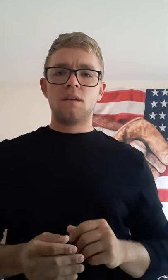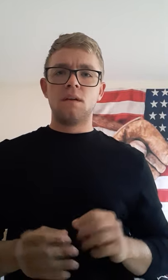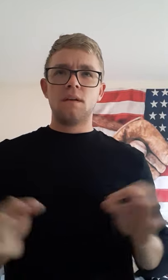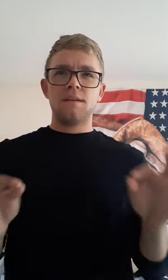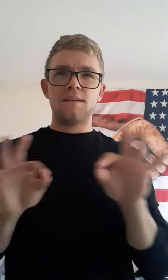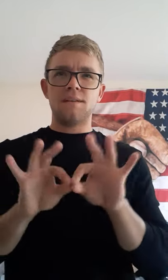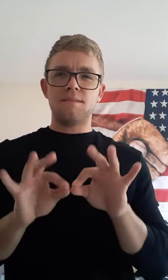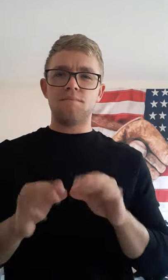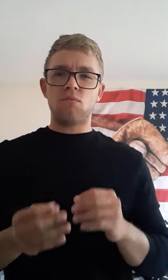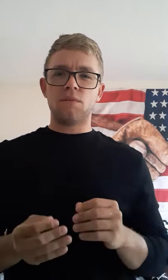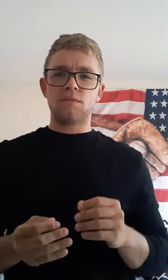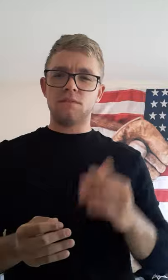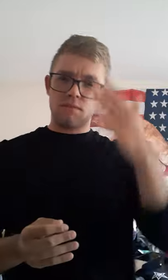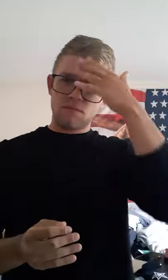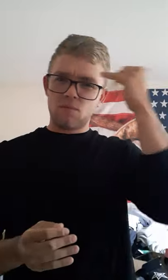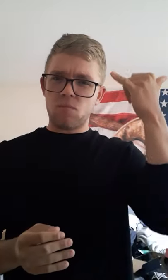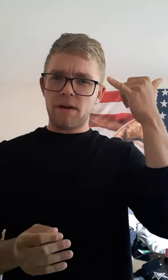Important why?